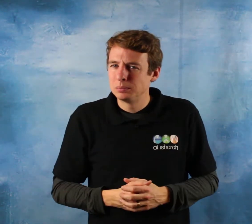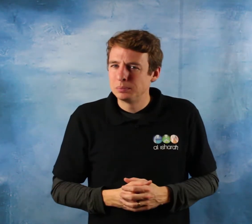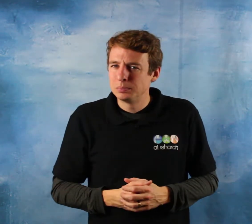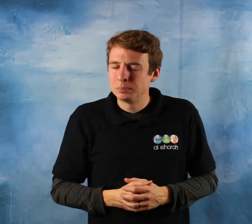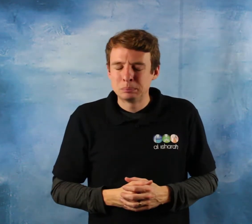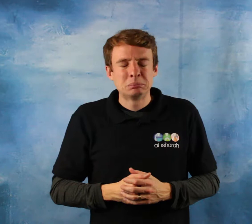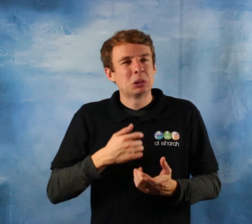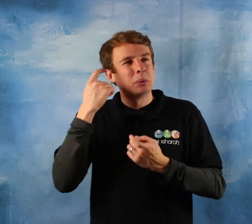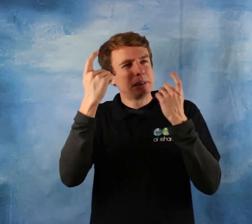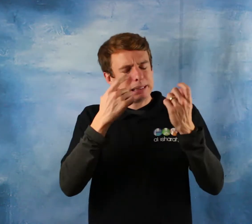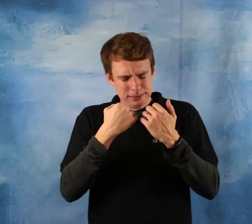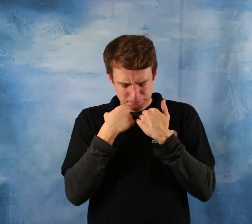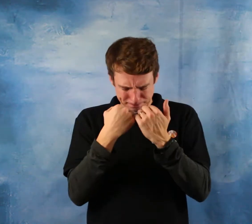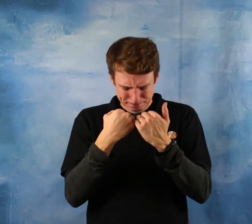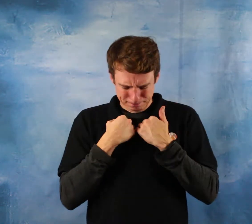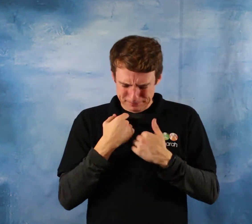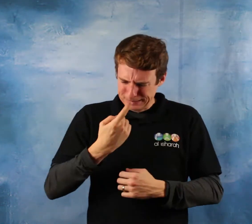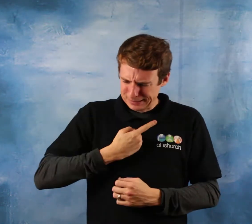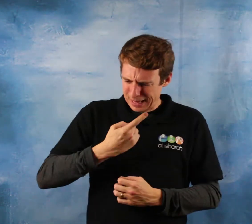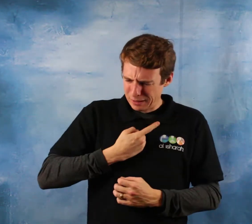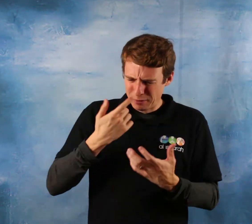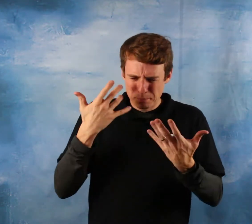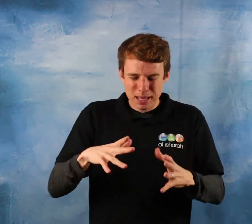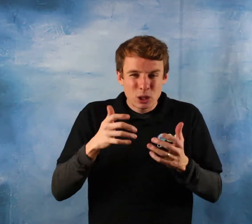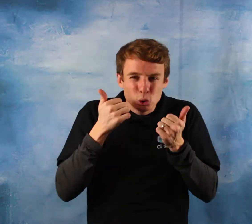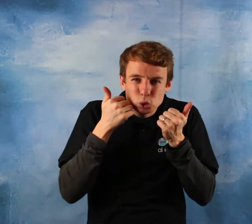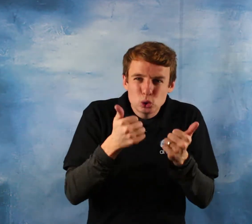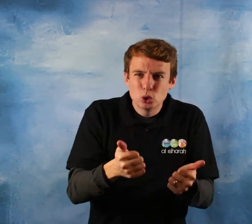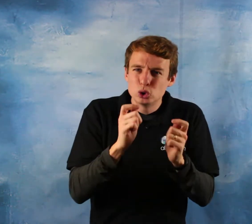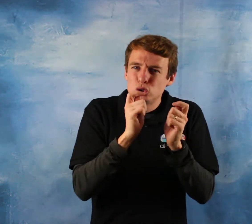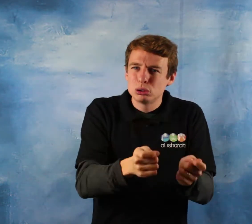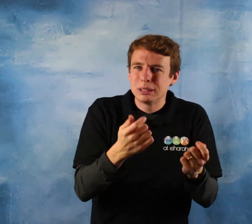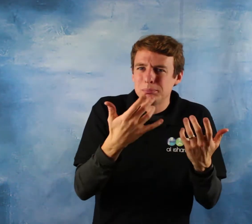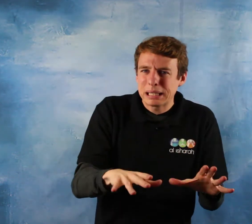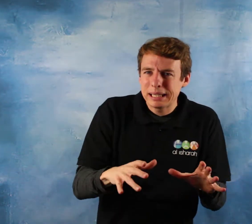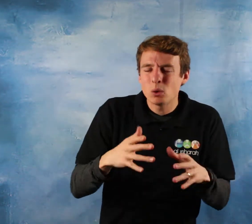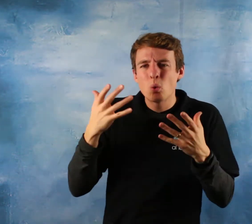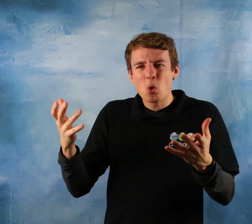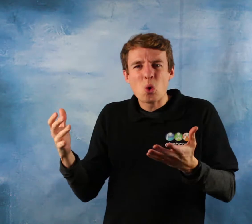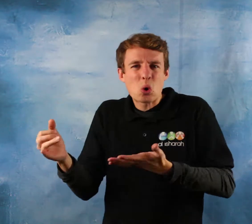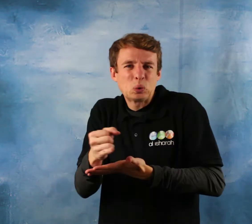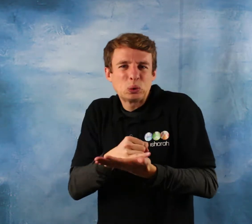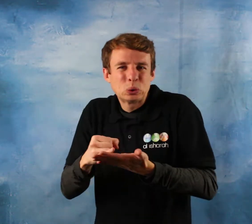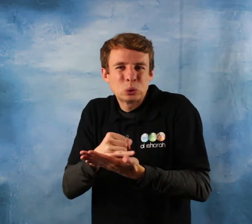sallallahu alayhi wasallam conduct towards the women was light years away from ours my dear respected brothers and sisters